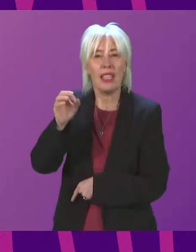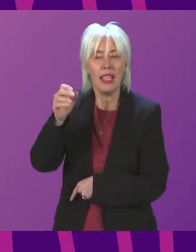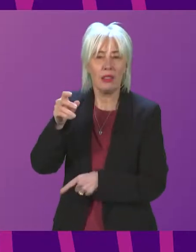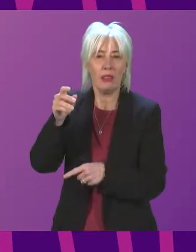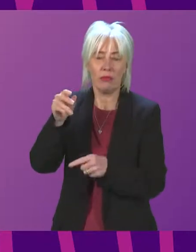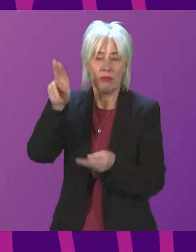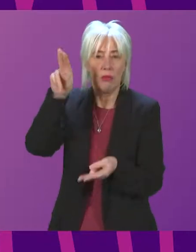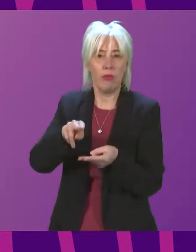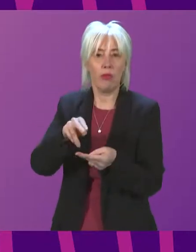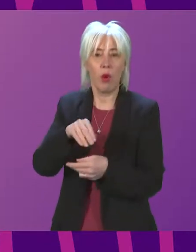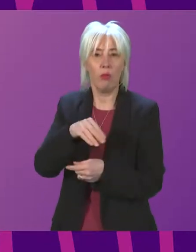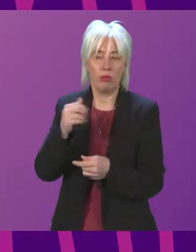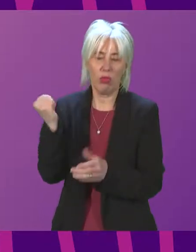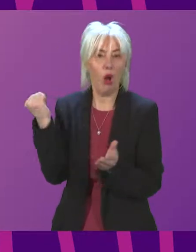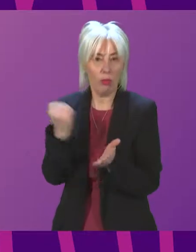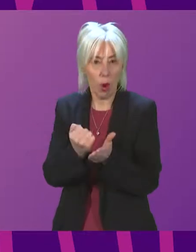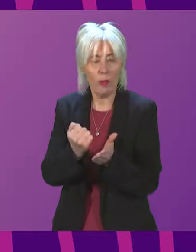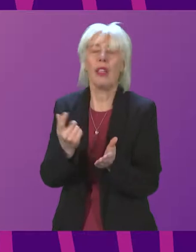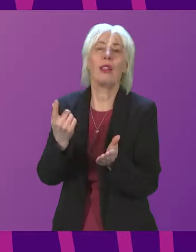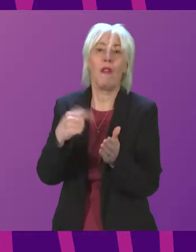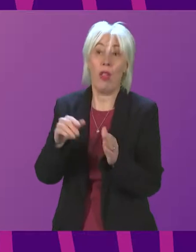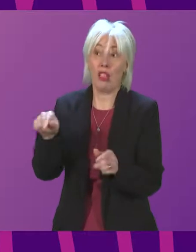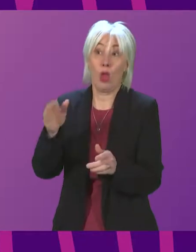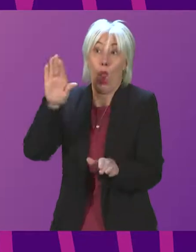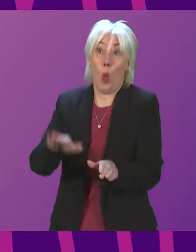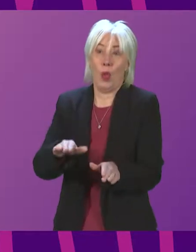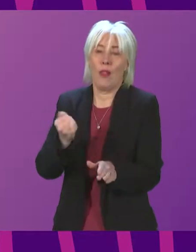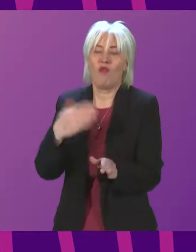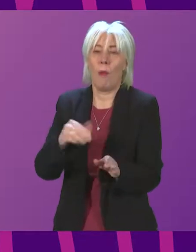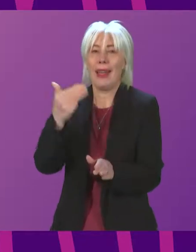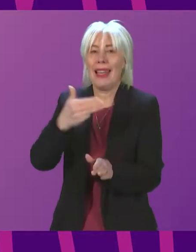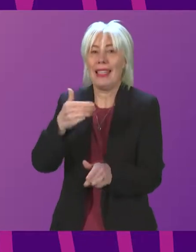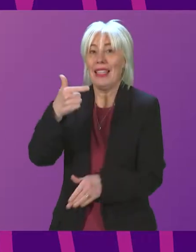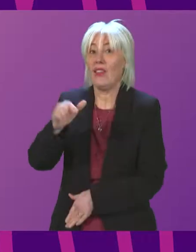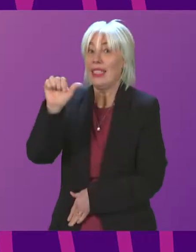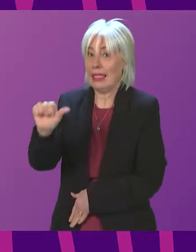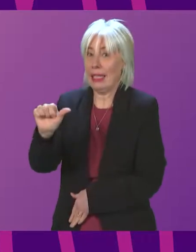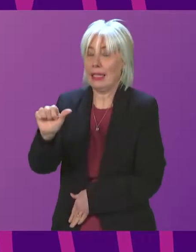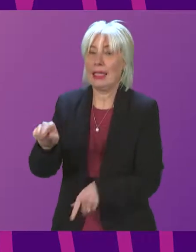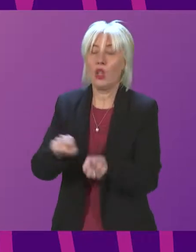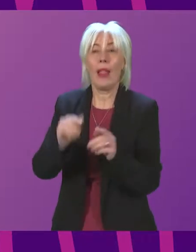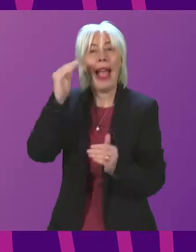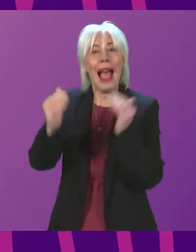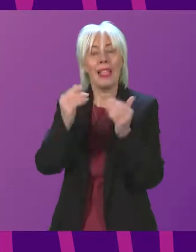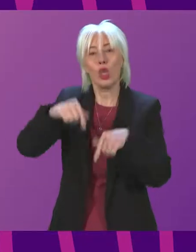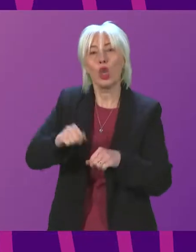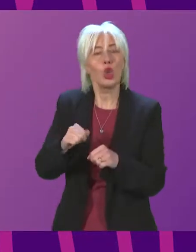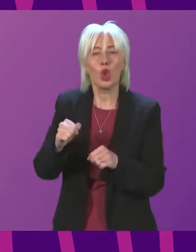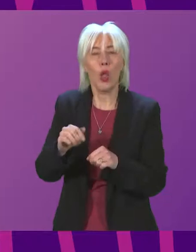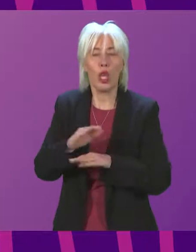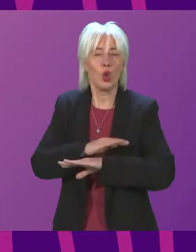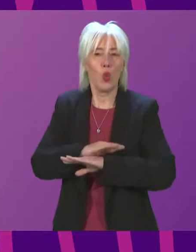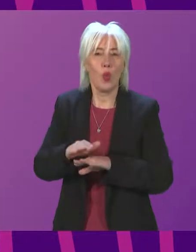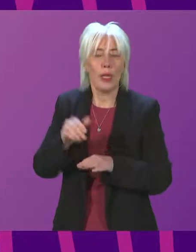-21 to its lowest level since 1976. Surveys of the population also show that adults in Scotland were less likely to